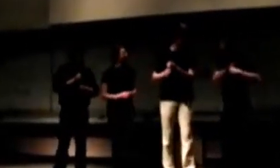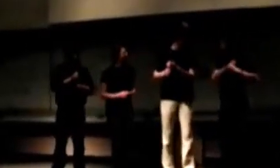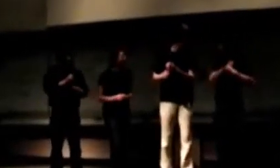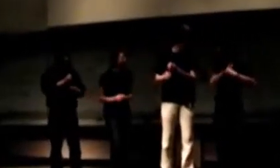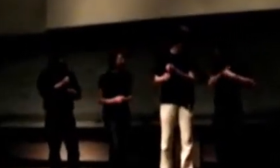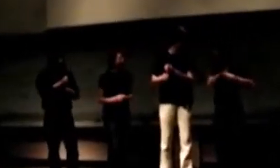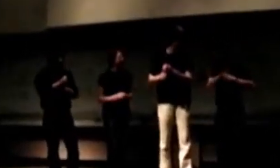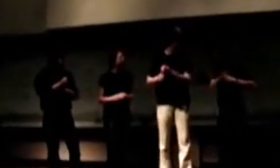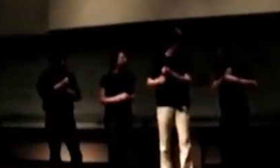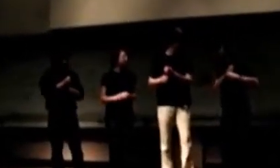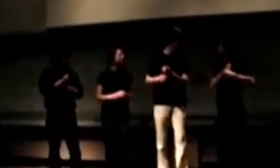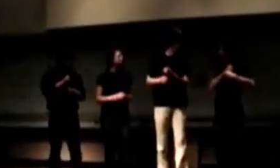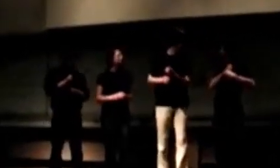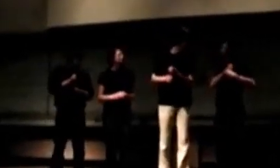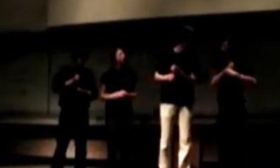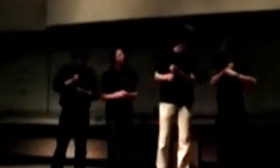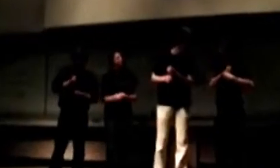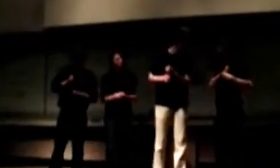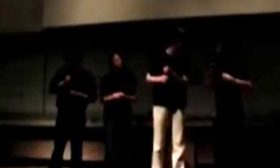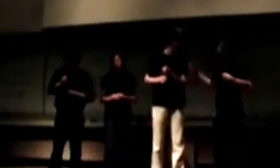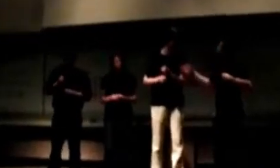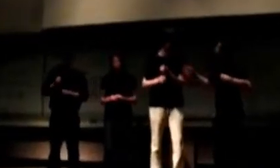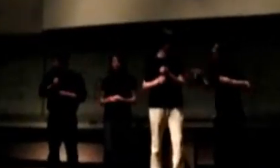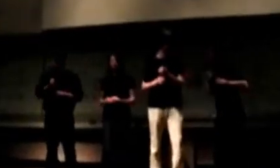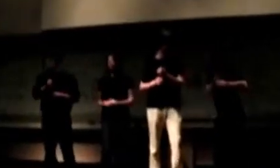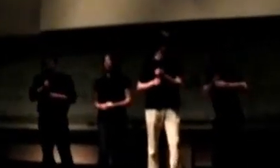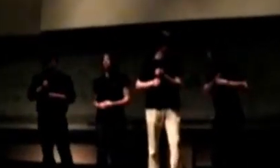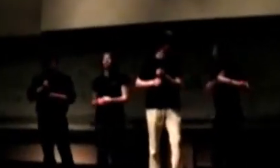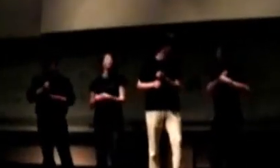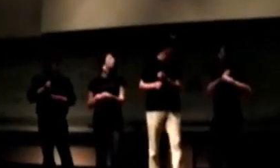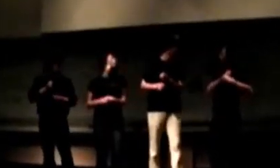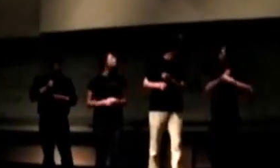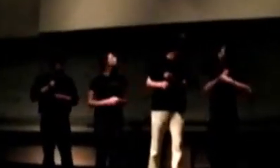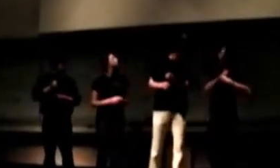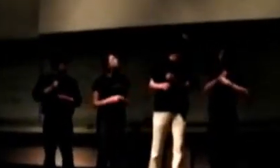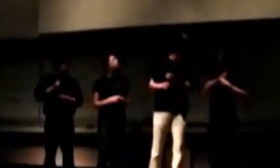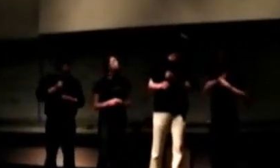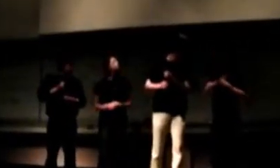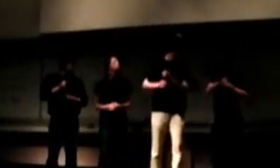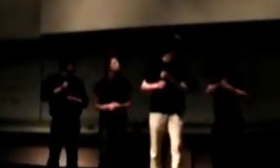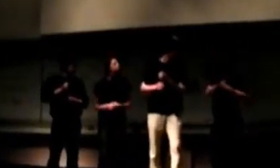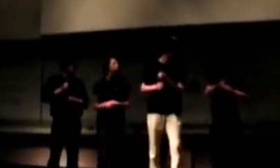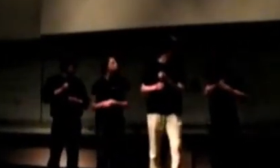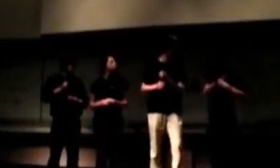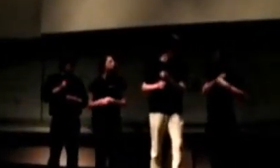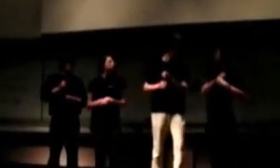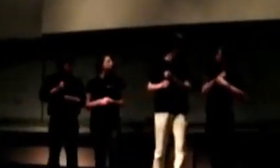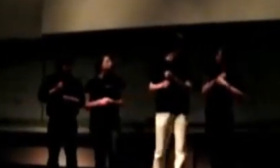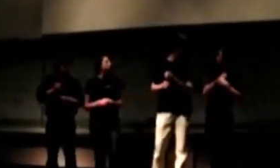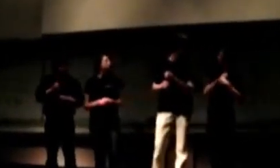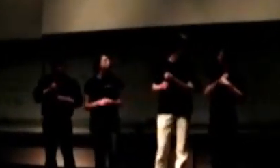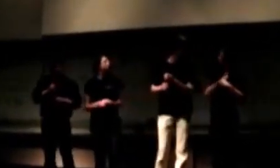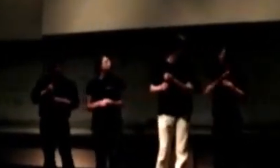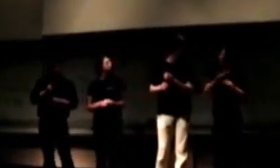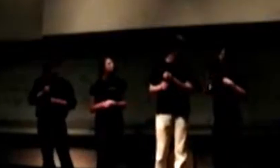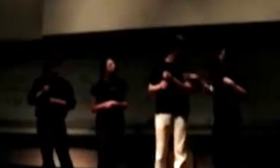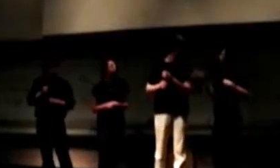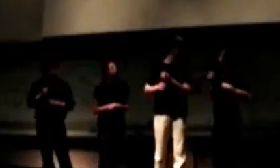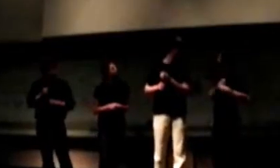It's funny what you say about Windows 95 on paperless? Yeah, I love that. Actually, I started taking the city bus to work instead of taking my SUV. I save a